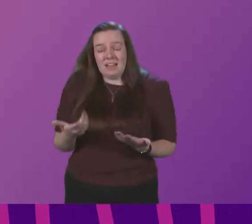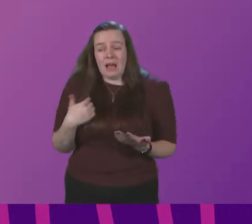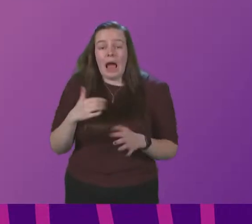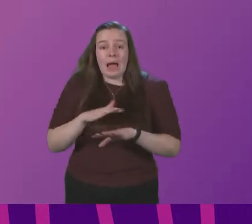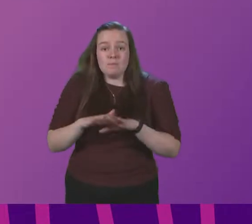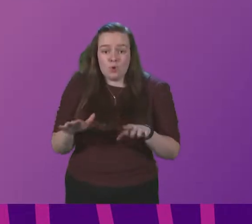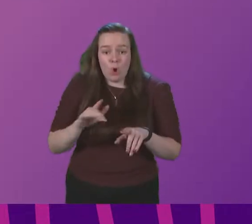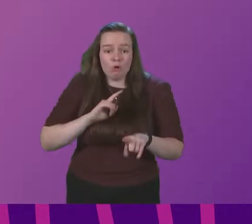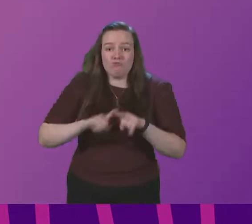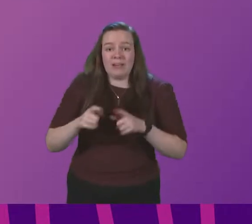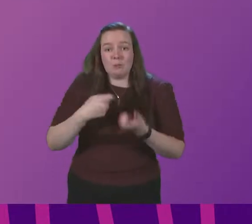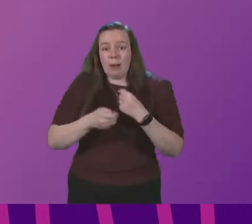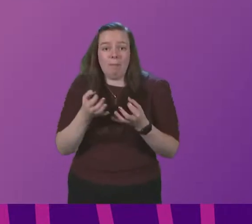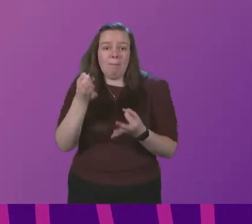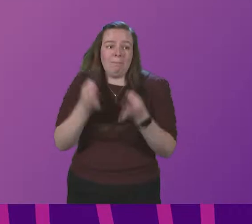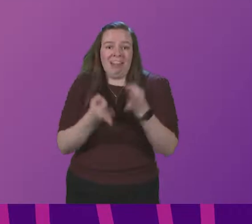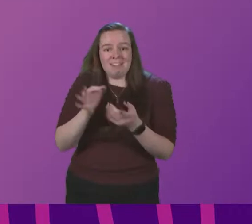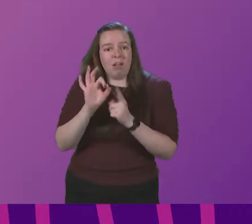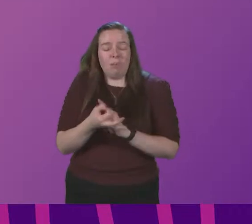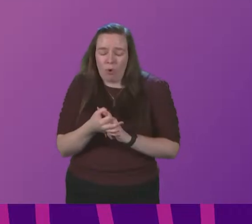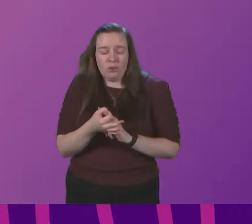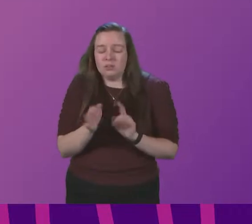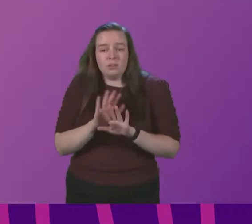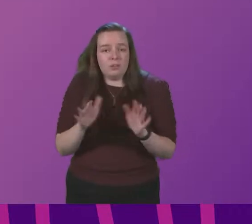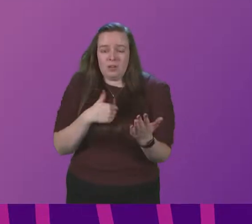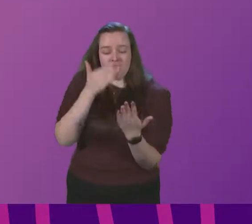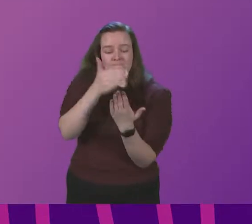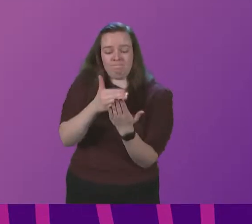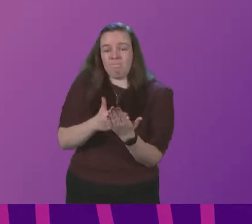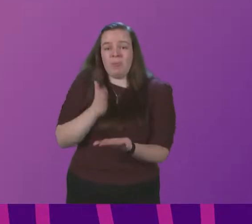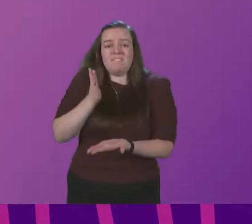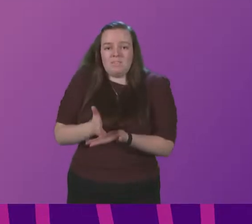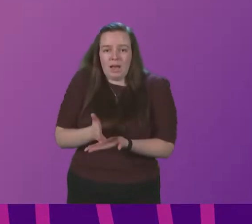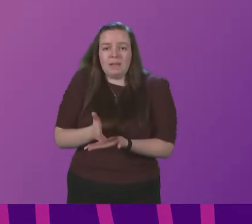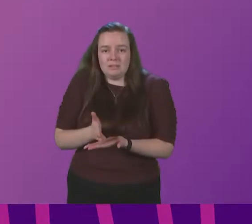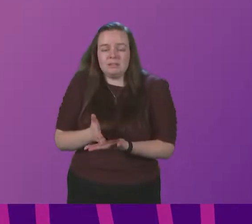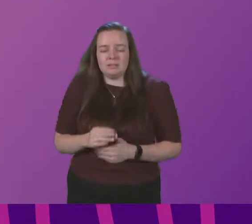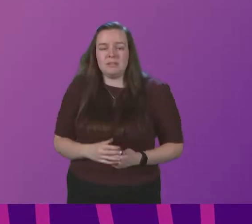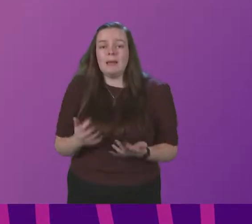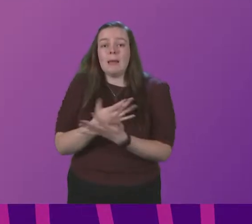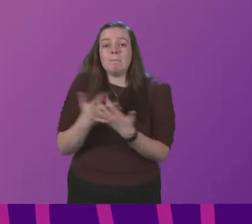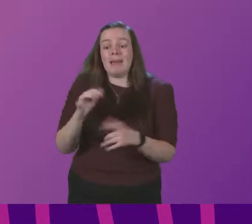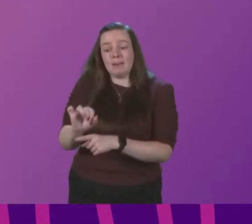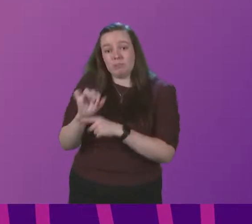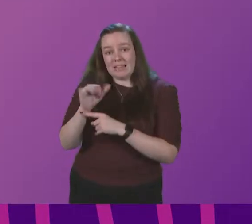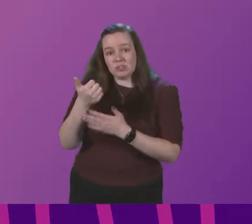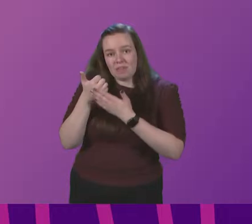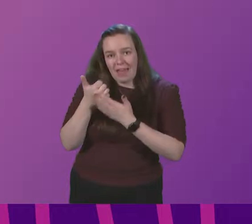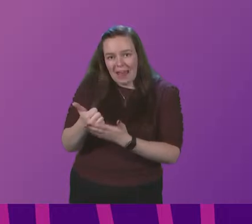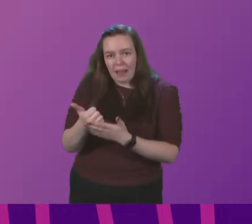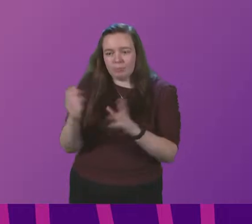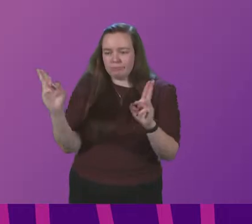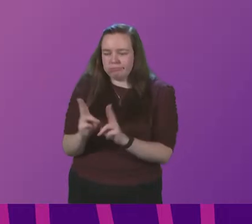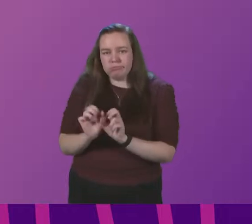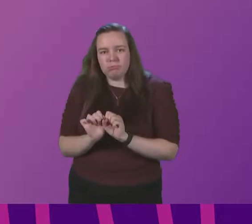seeking to make a political point, simply to set out the factual position. Many of the protections that help curtail COVID